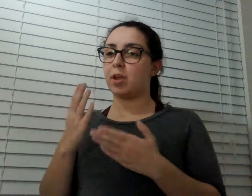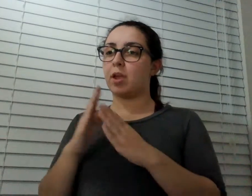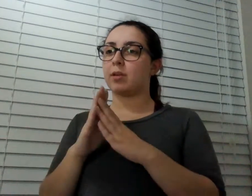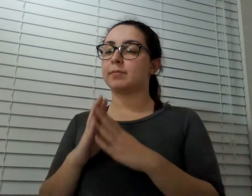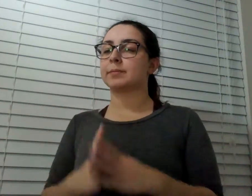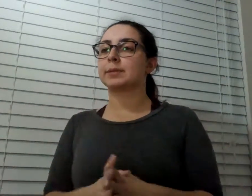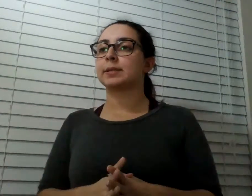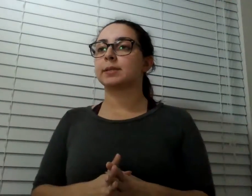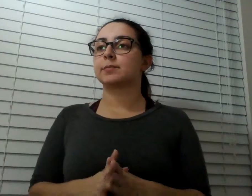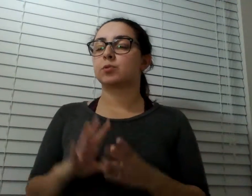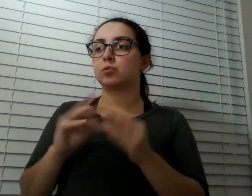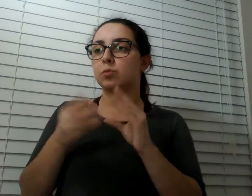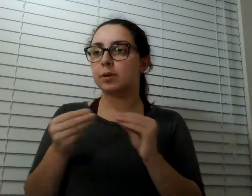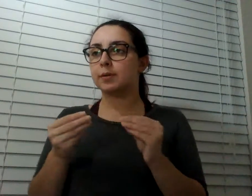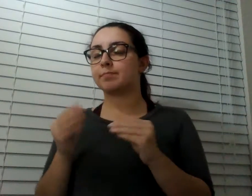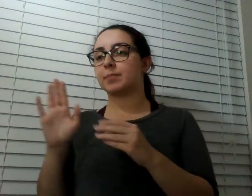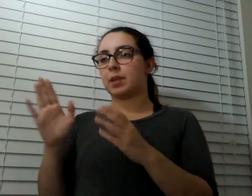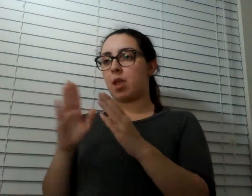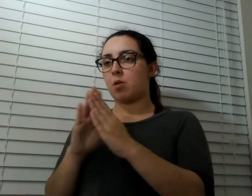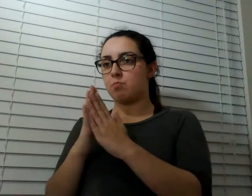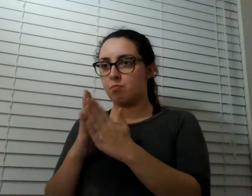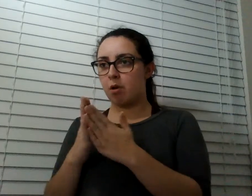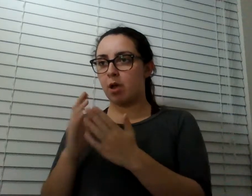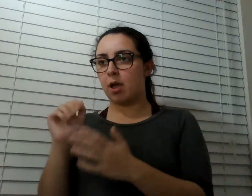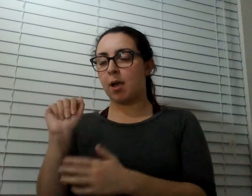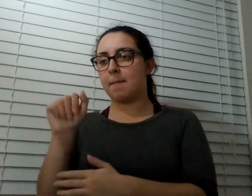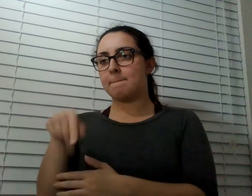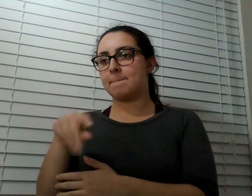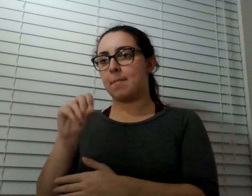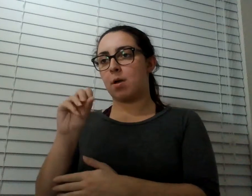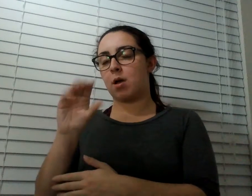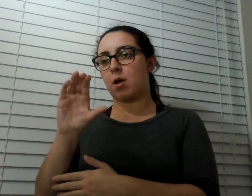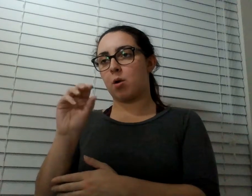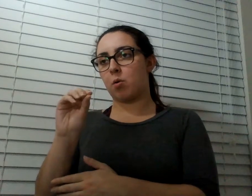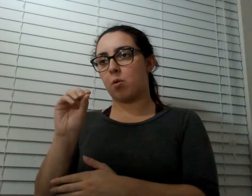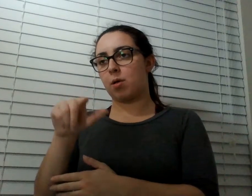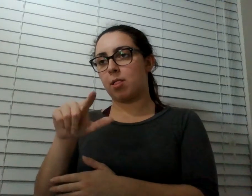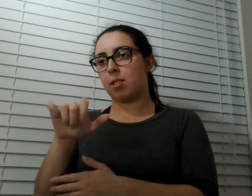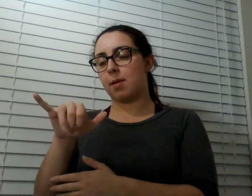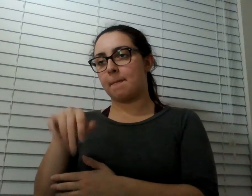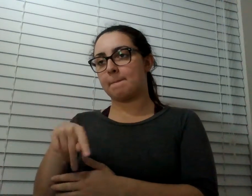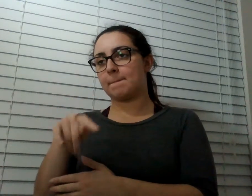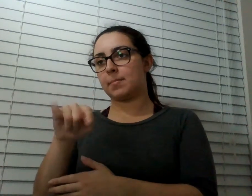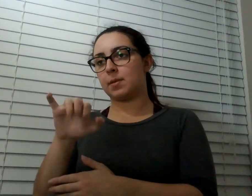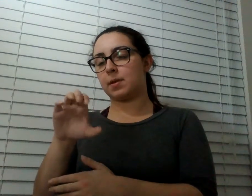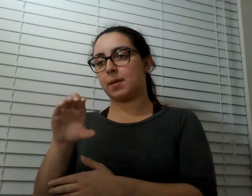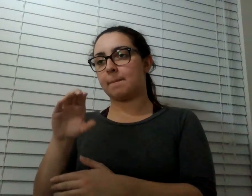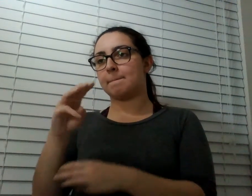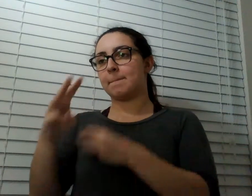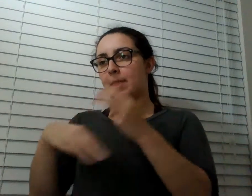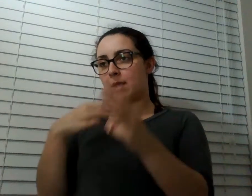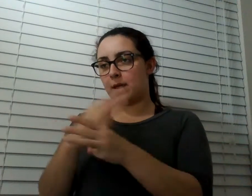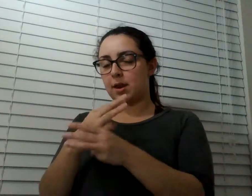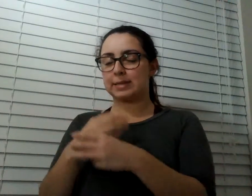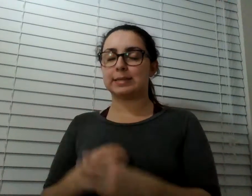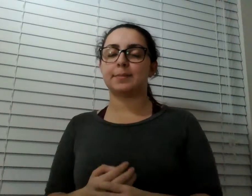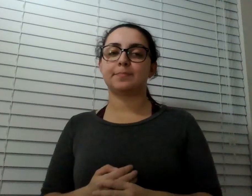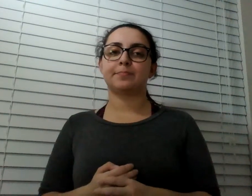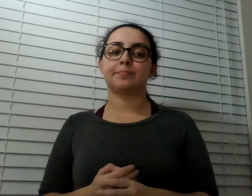And a special